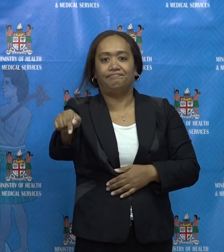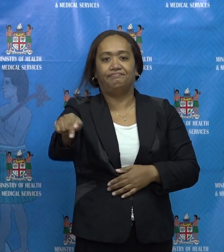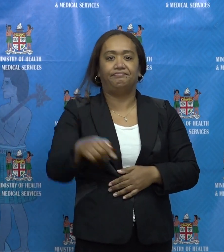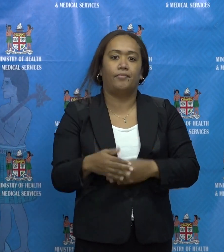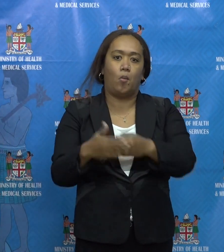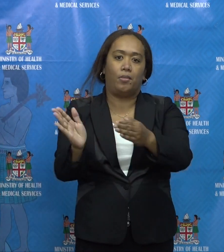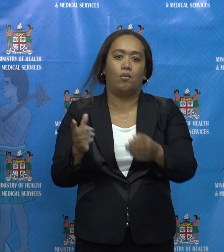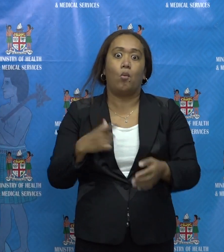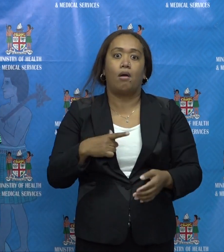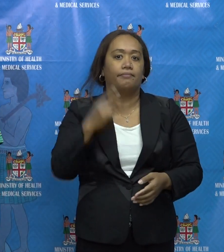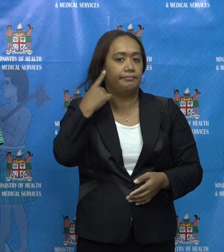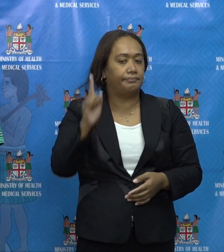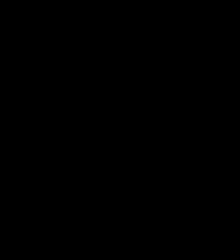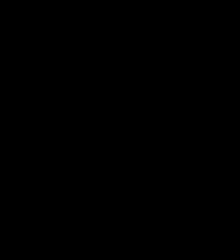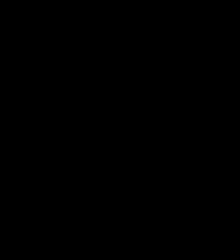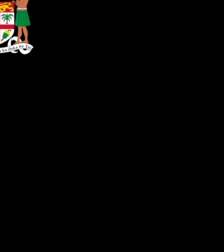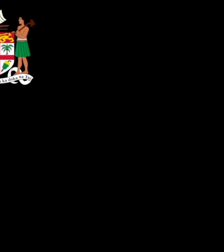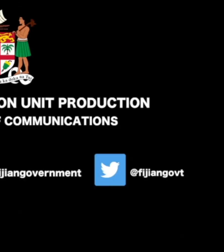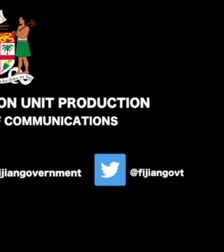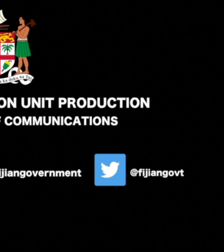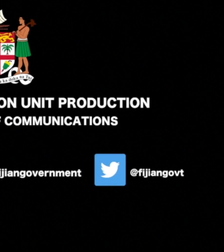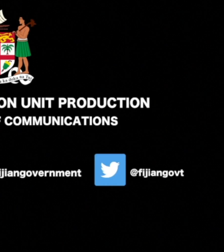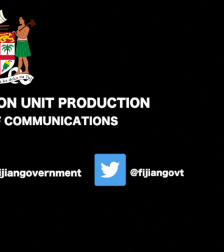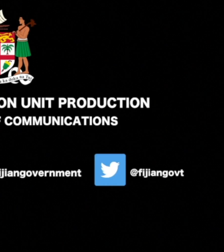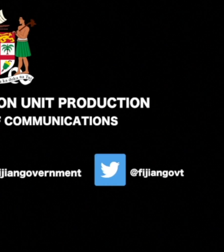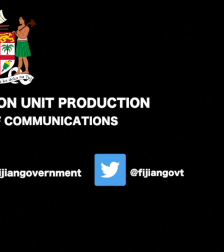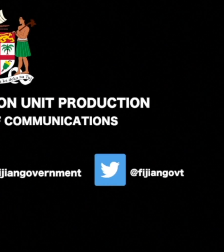Thank you very much, members of the media. Thank you very